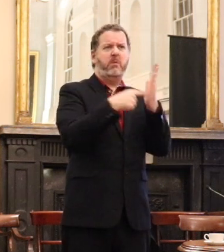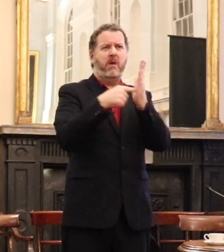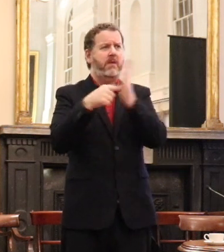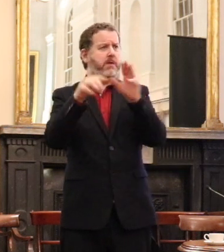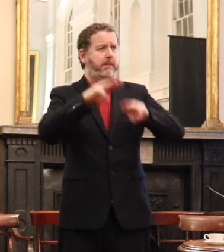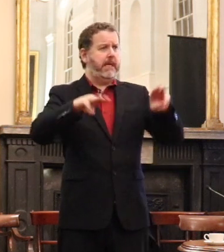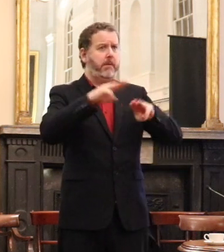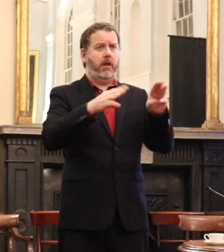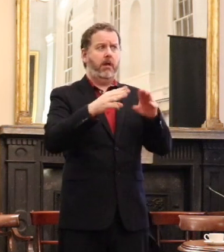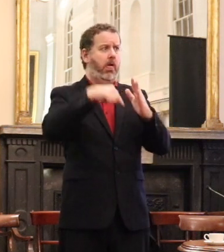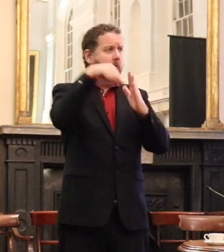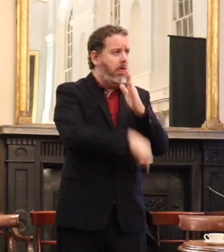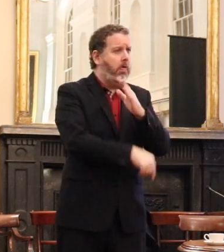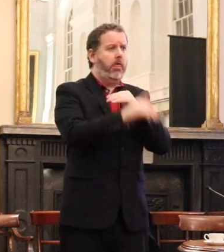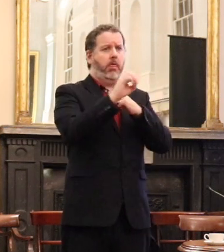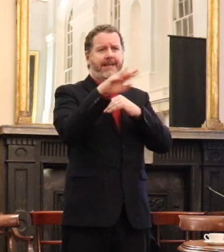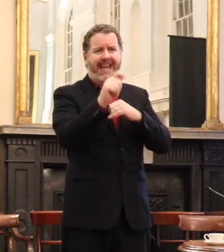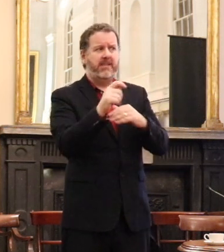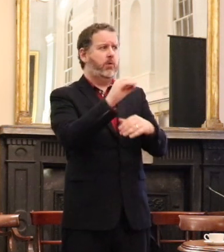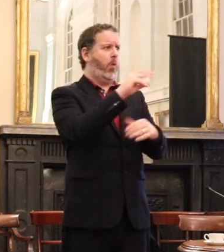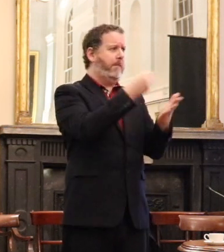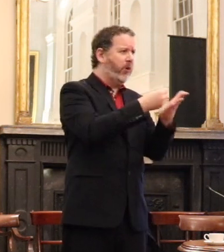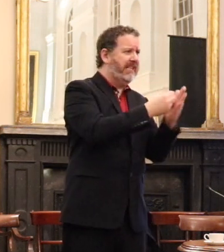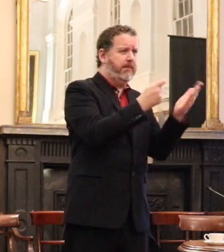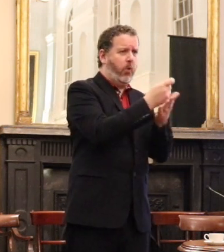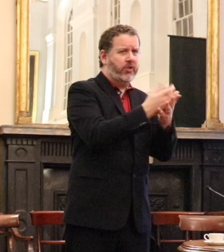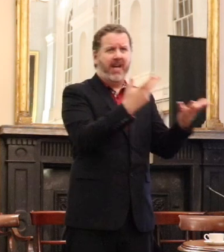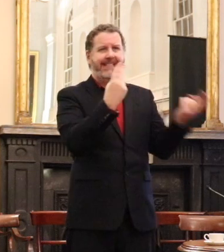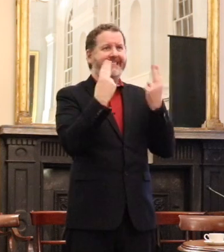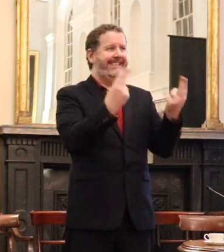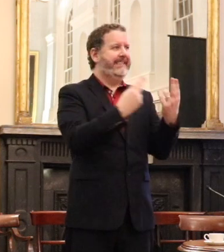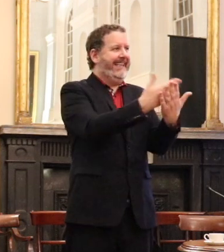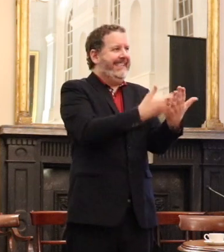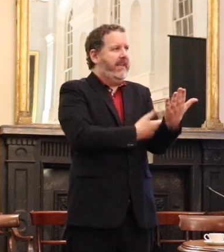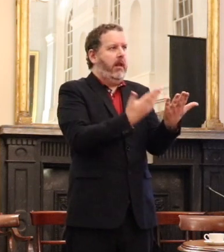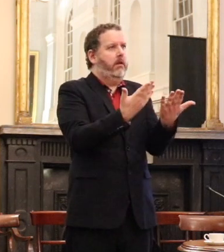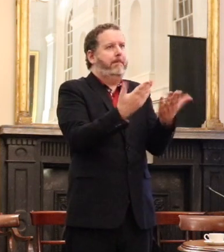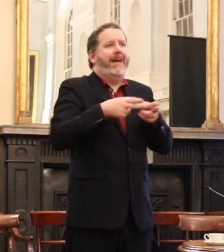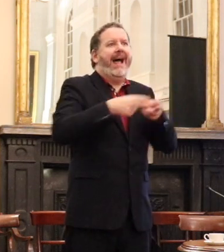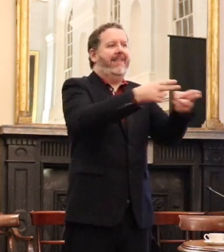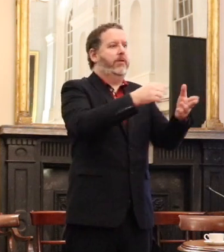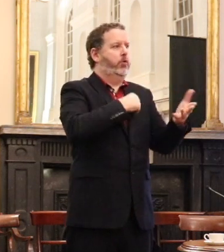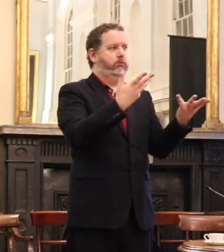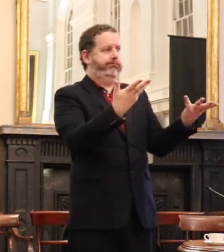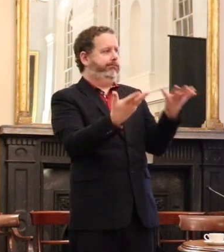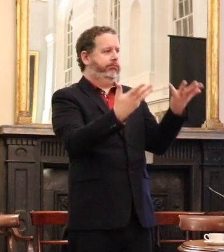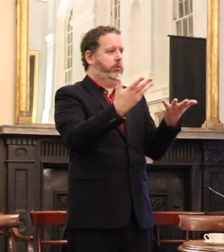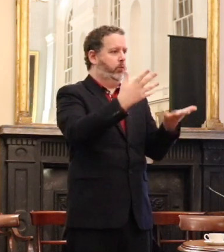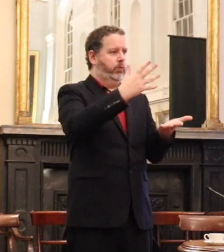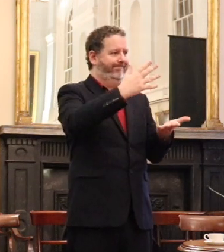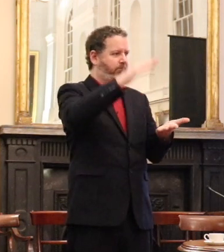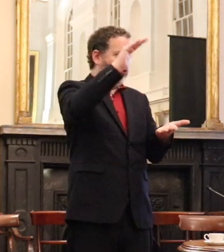suffering massive indebtedness and who needed a legal route to alleviate the worst